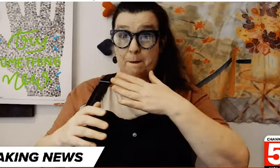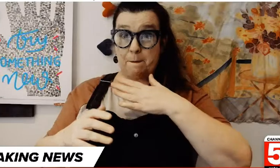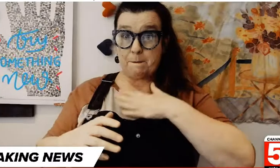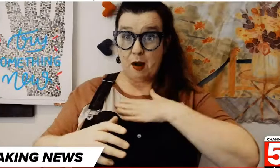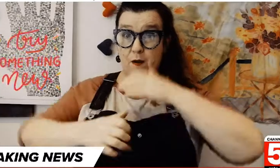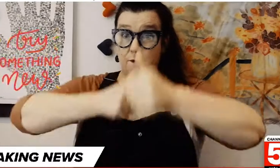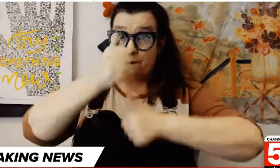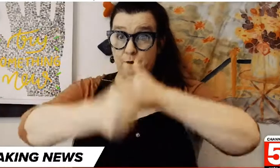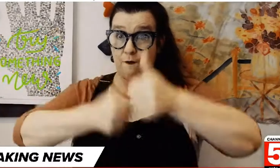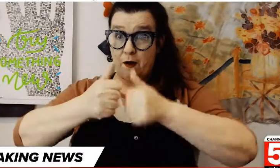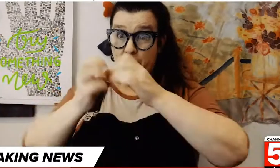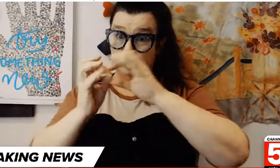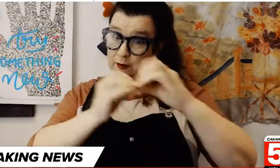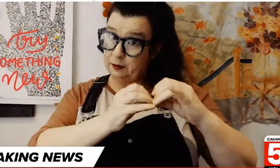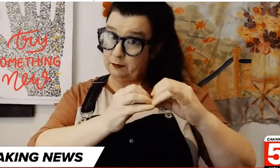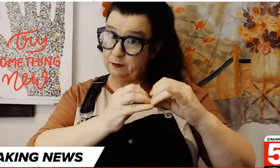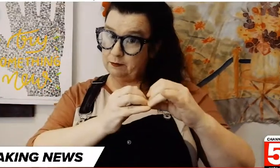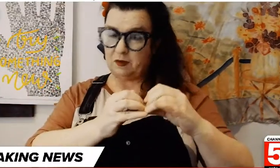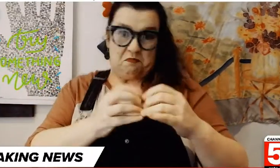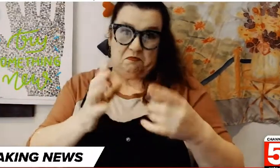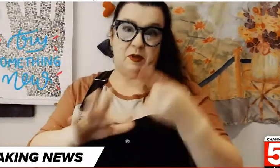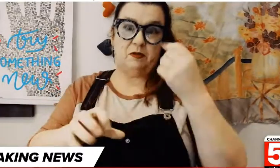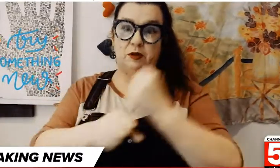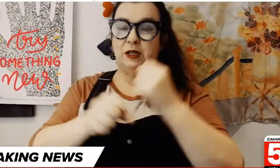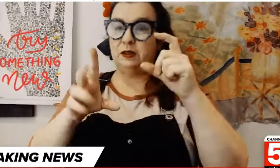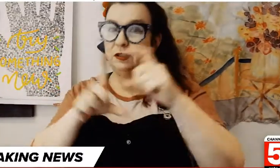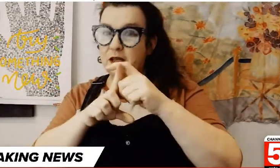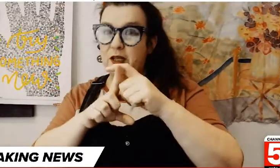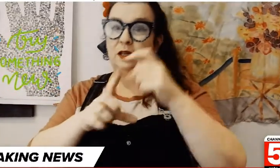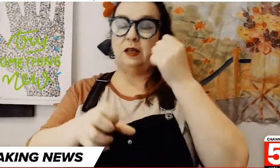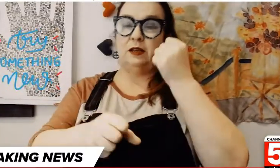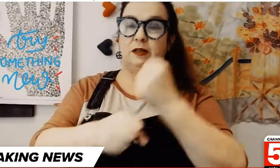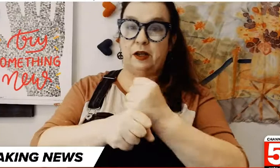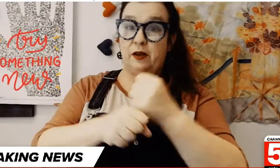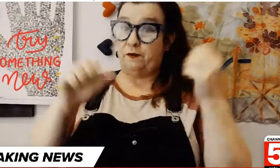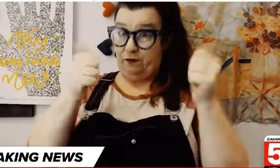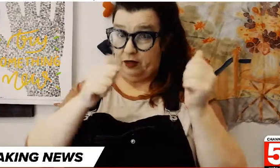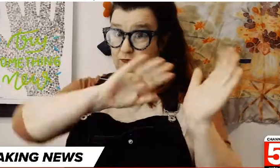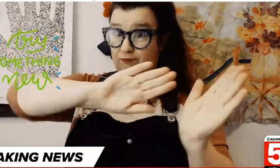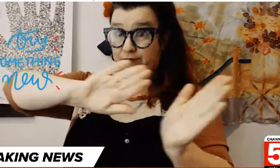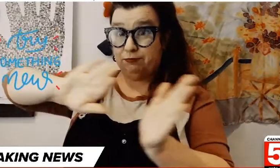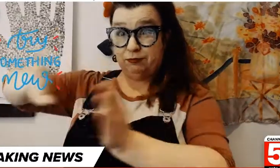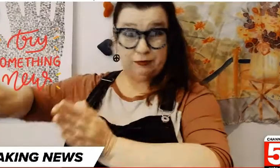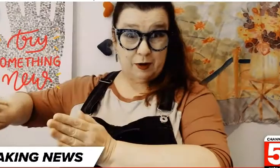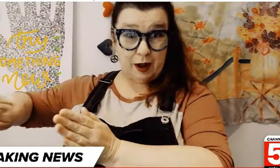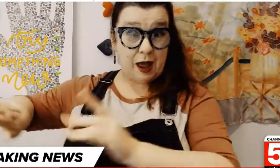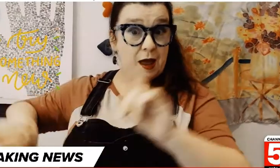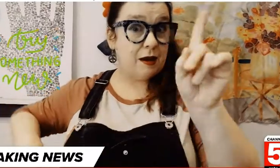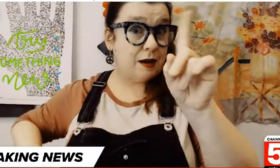My favourite spelling or favourite letter the G and the D we finished let's put them to one side